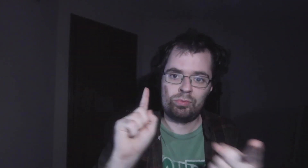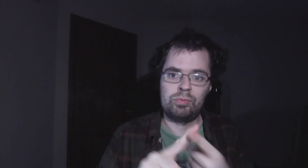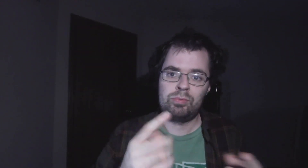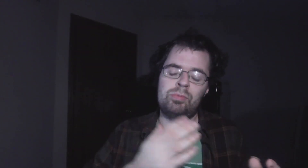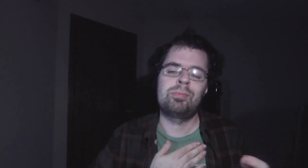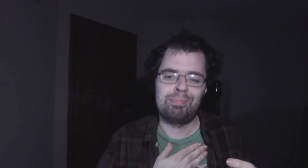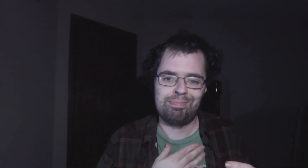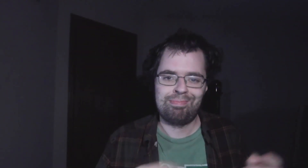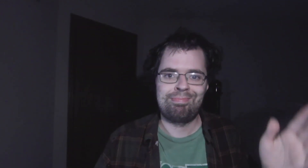to me.